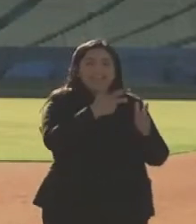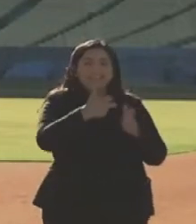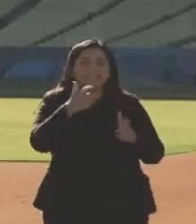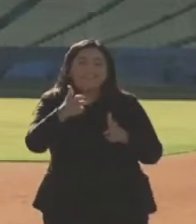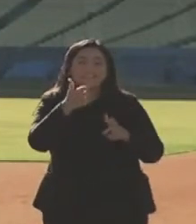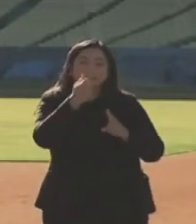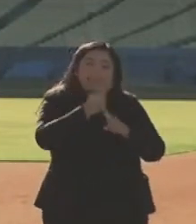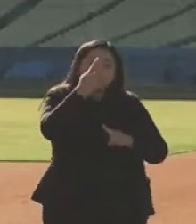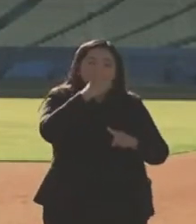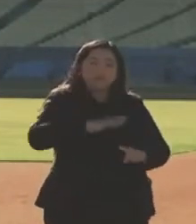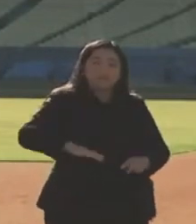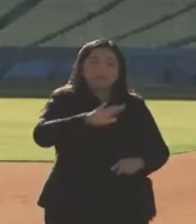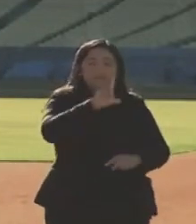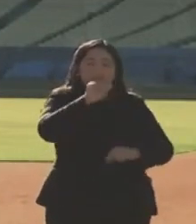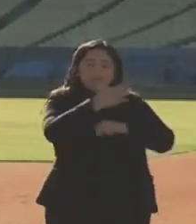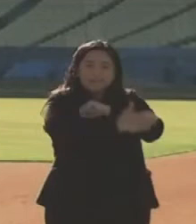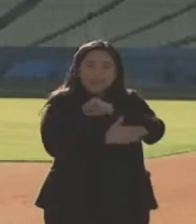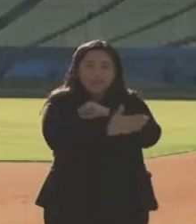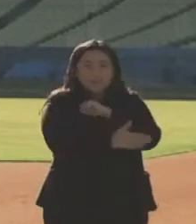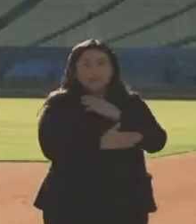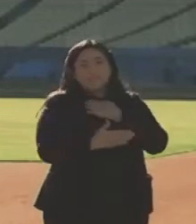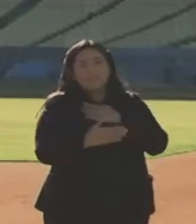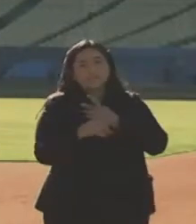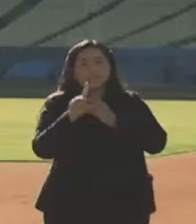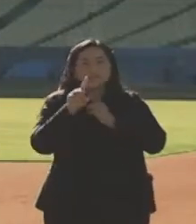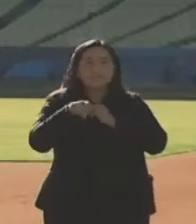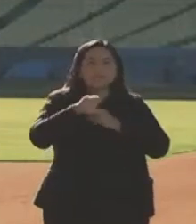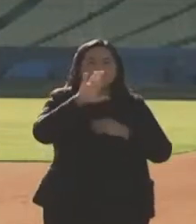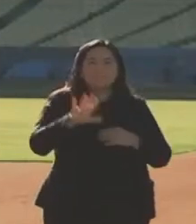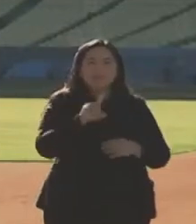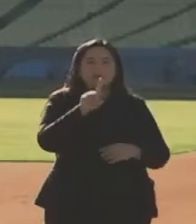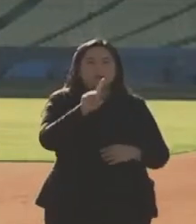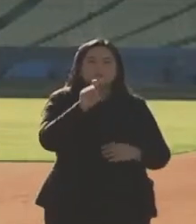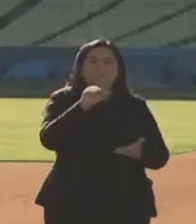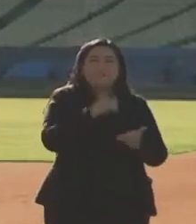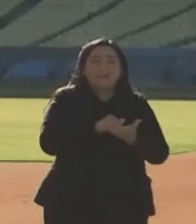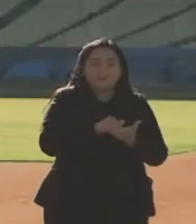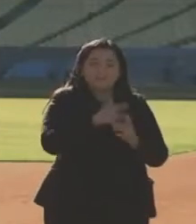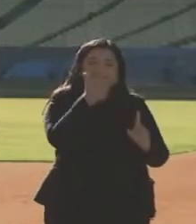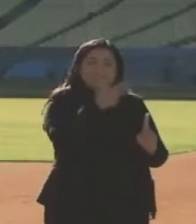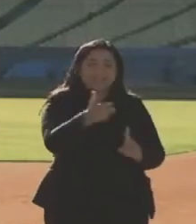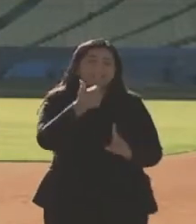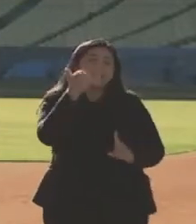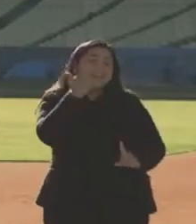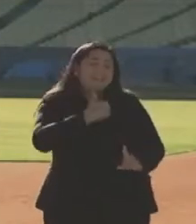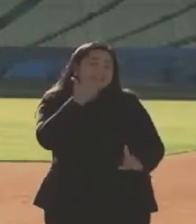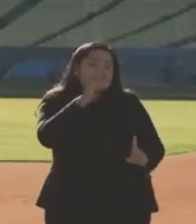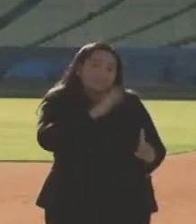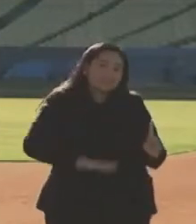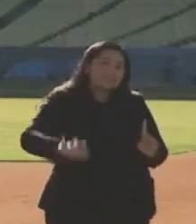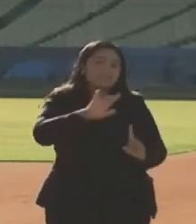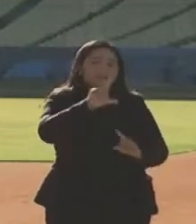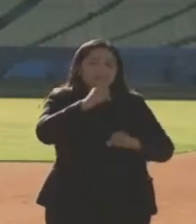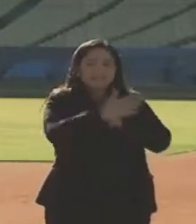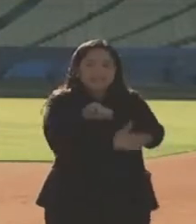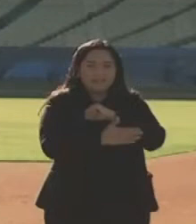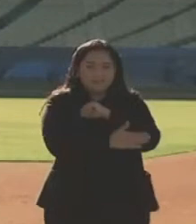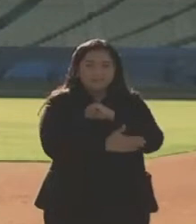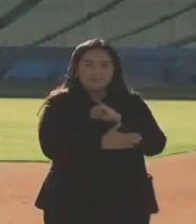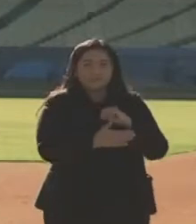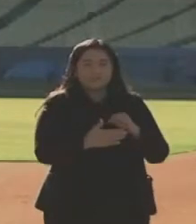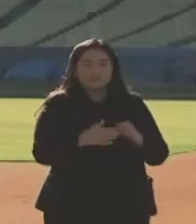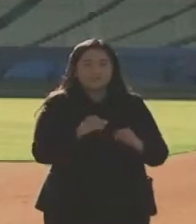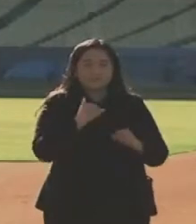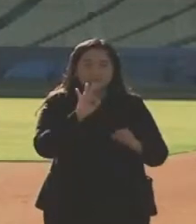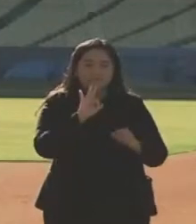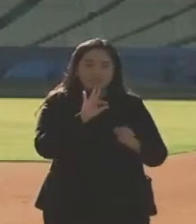L.A. County, you would have to get up to about 100,000 vaccinations a day throughout the county. So we have a and if you